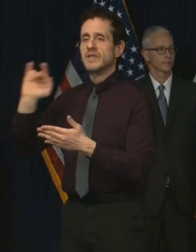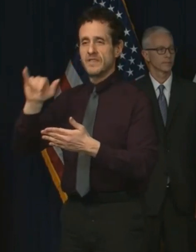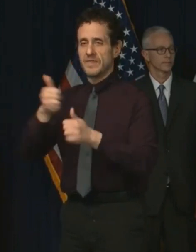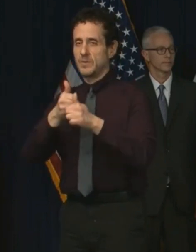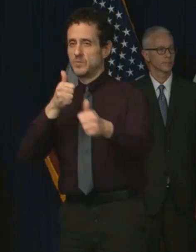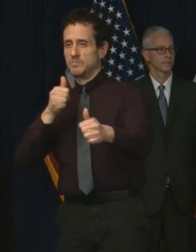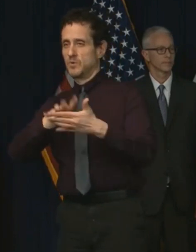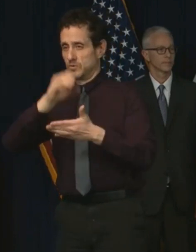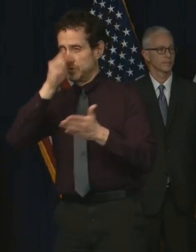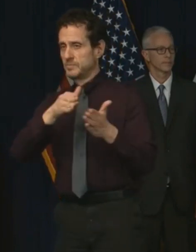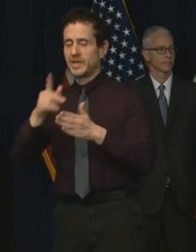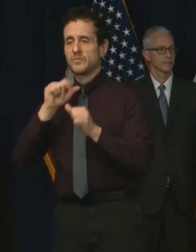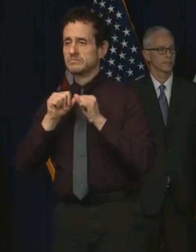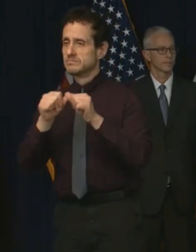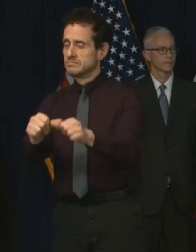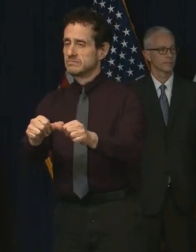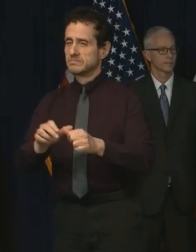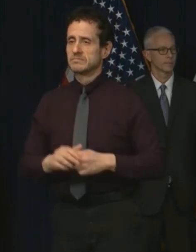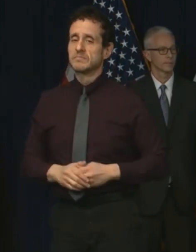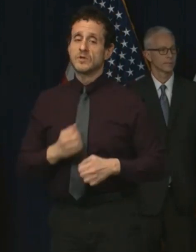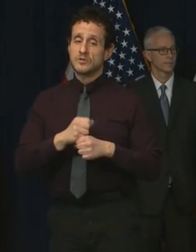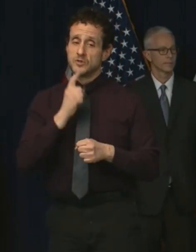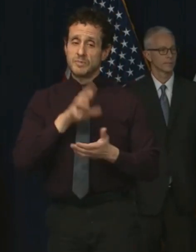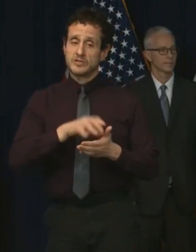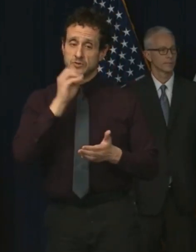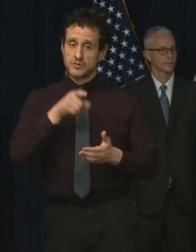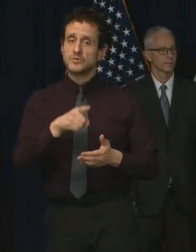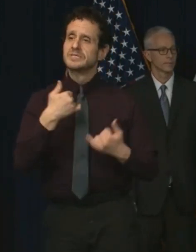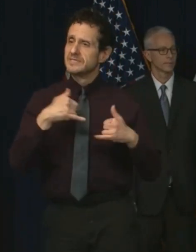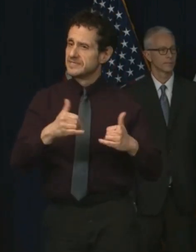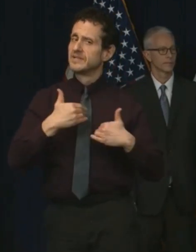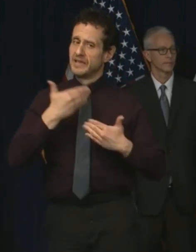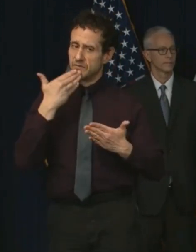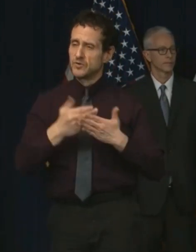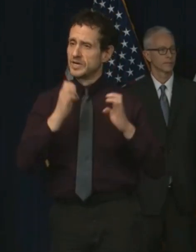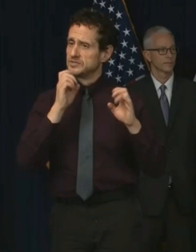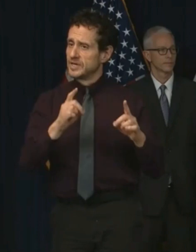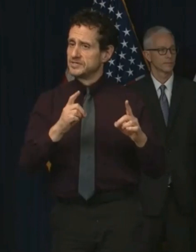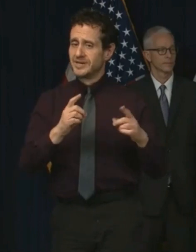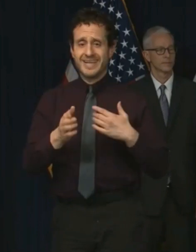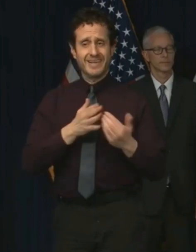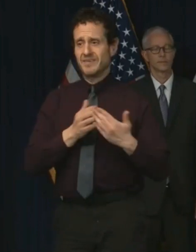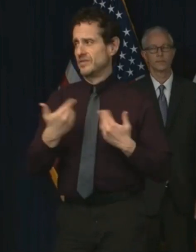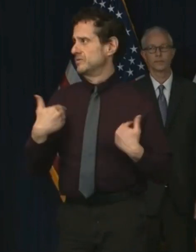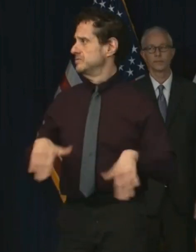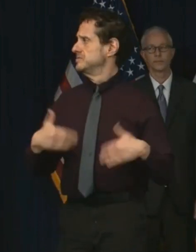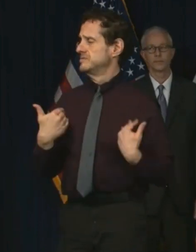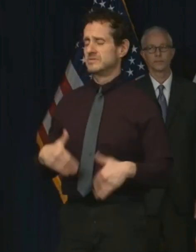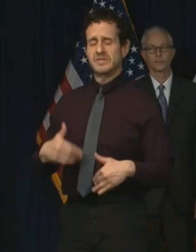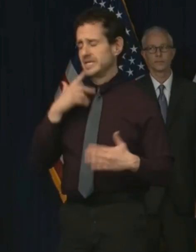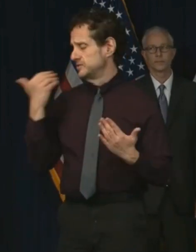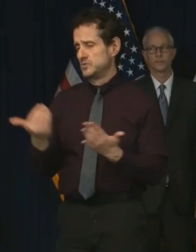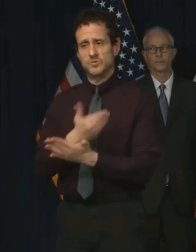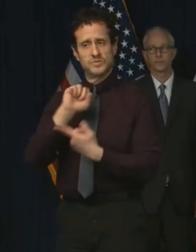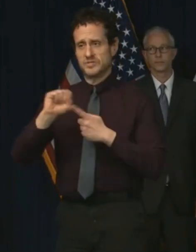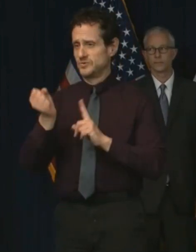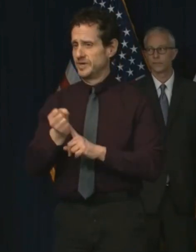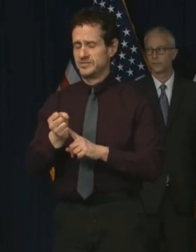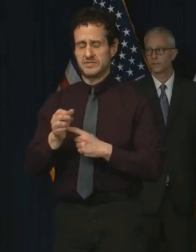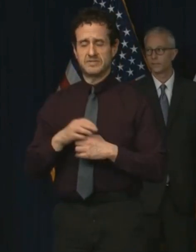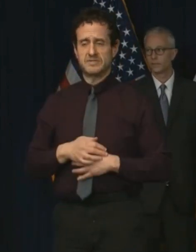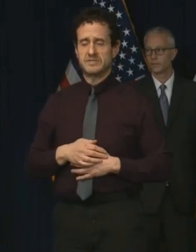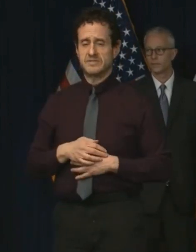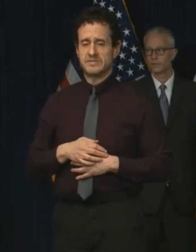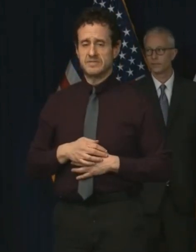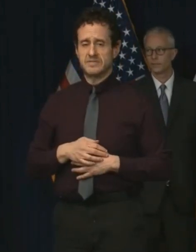to ensure our students won't be shortchanged on their education despite these unprecedented circumstances. Our